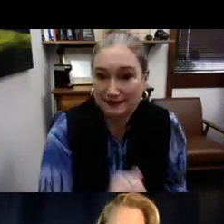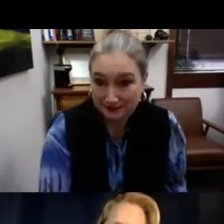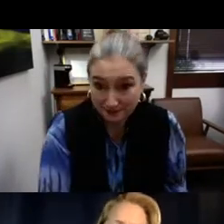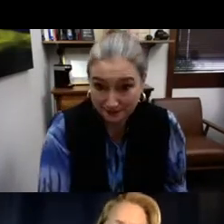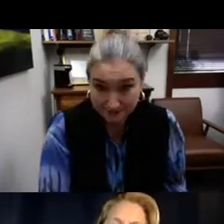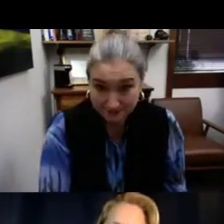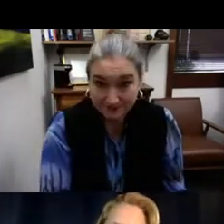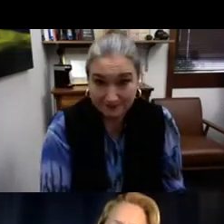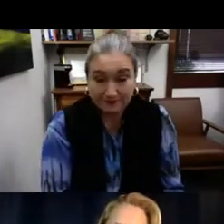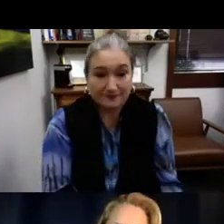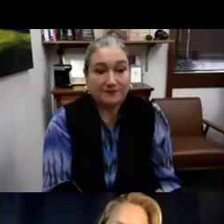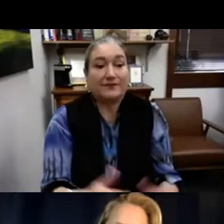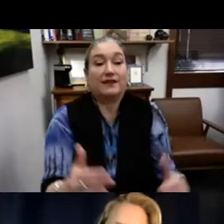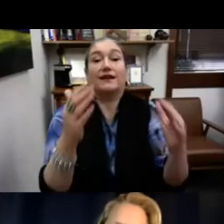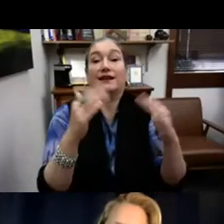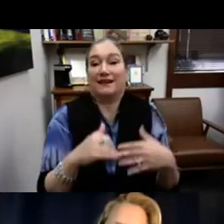system, what would that look like?